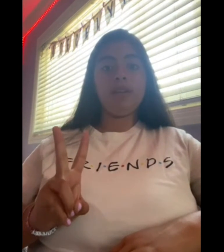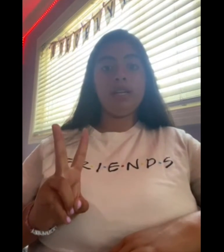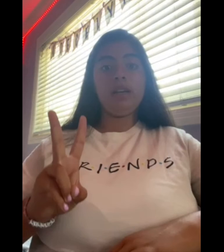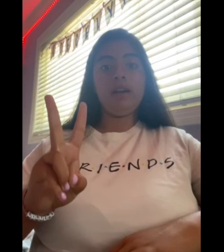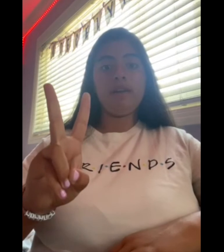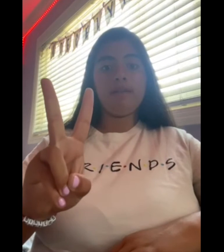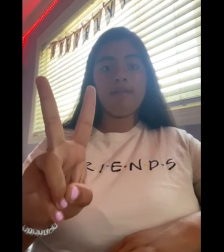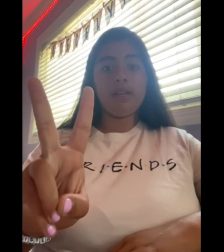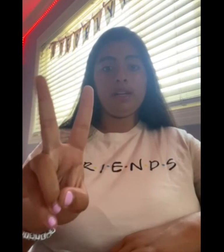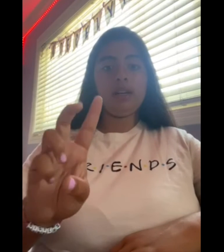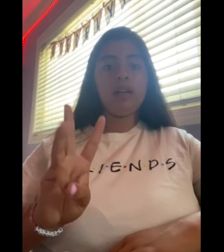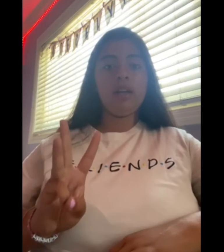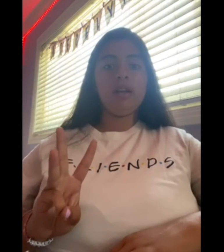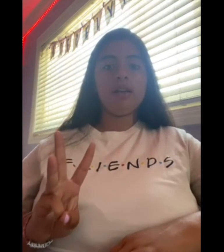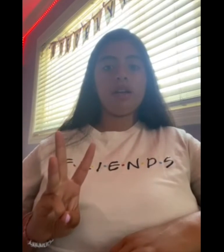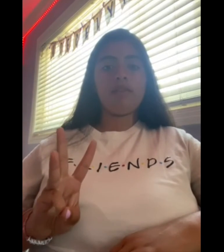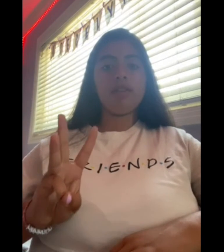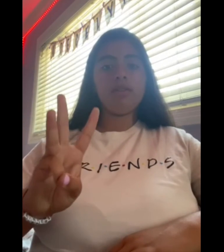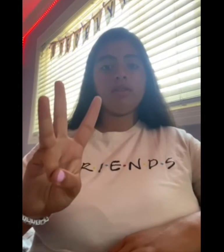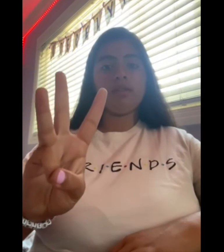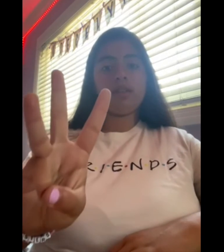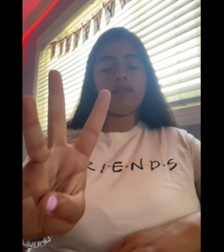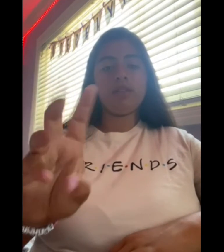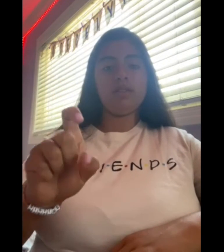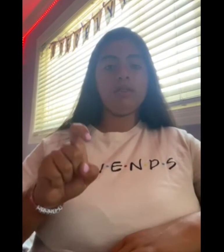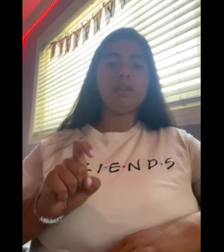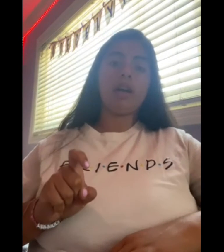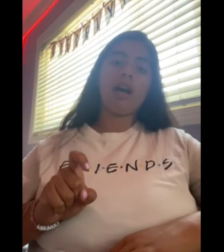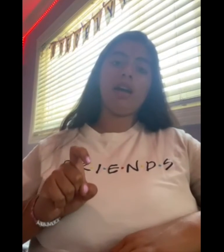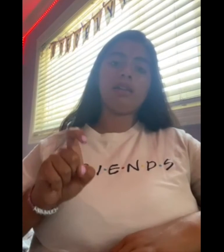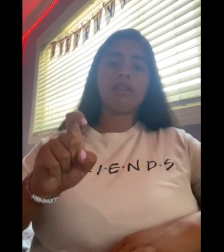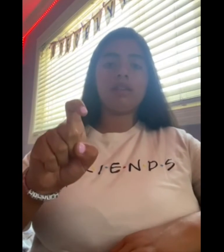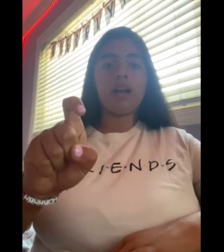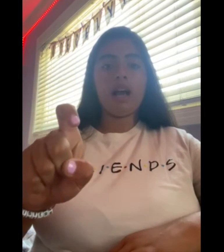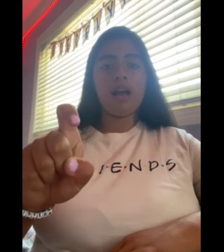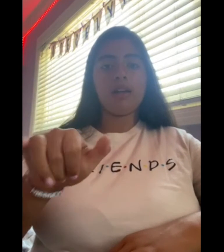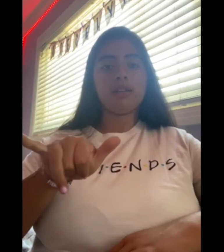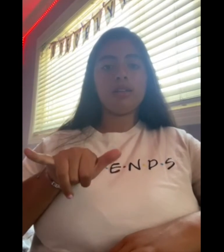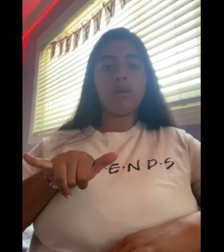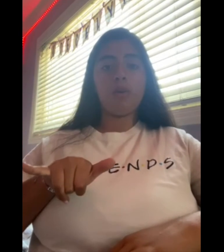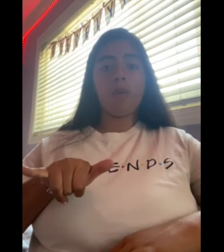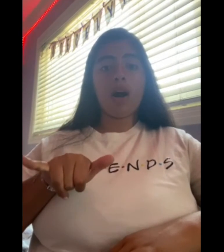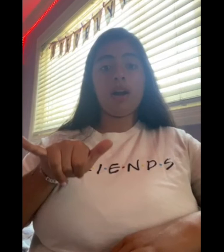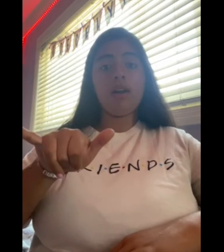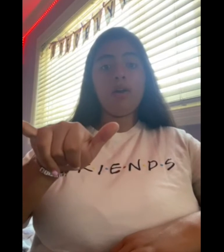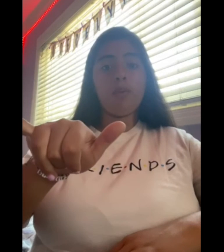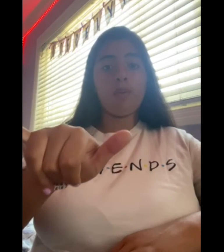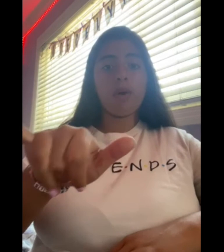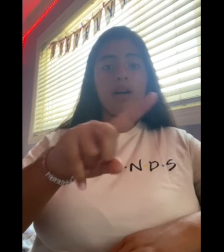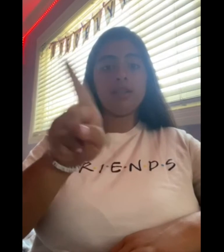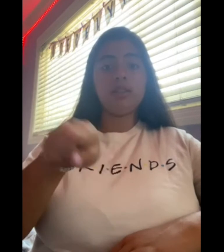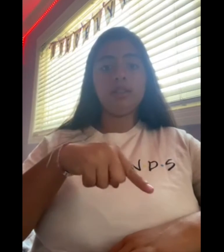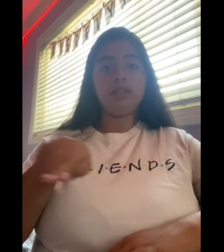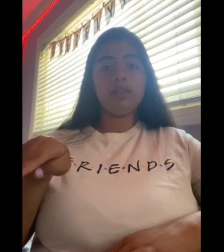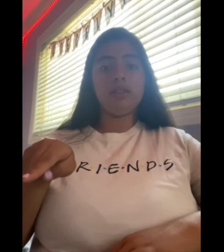B, V, W, W, X, X, Y, Y, G,